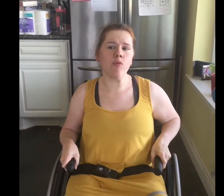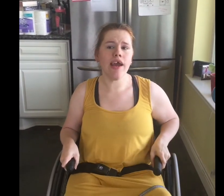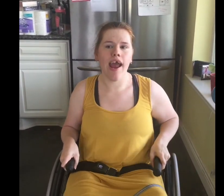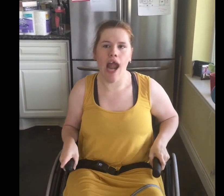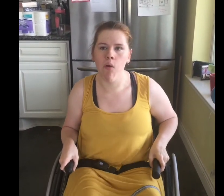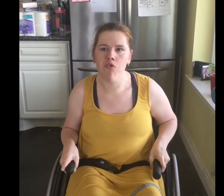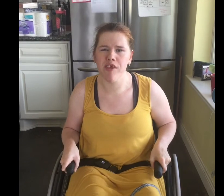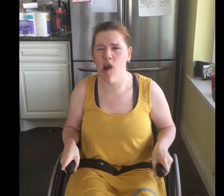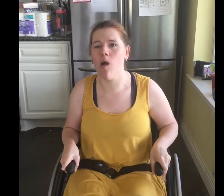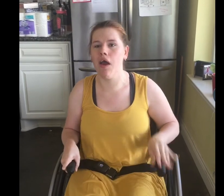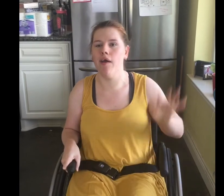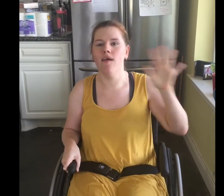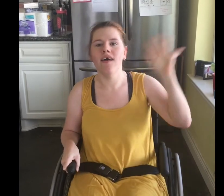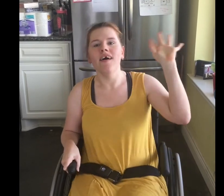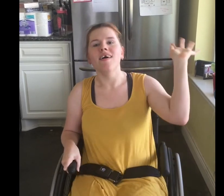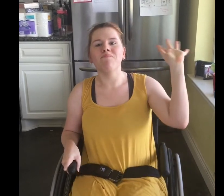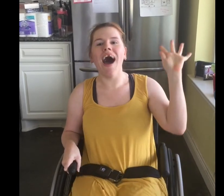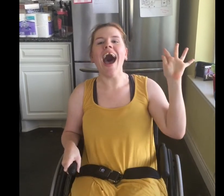week. And I will see y'all later. Bye.